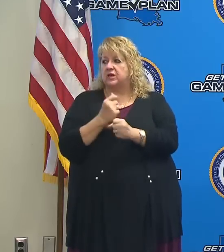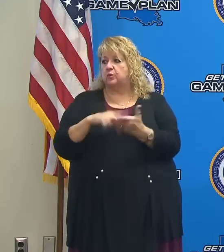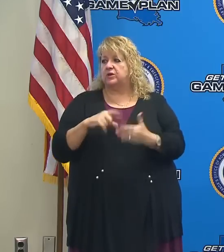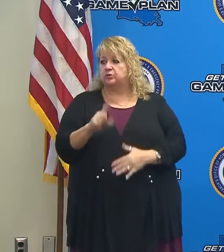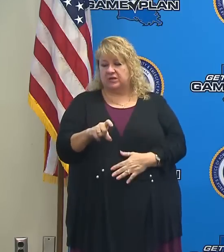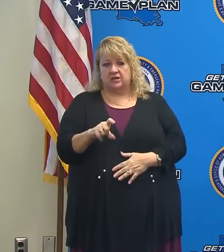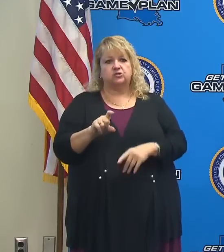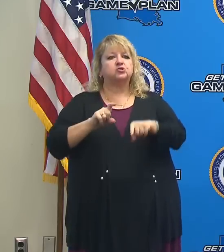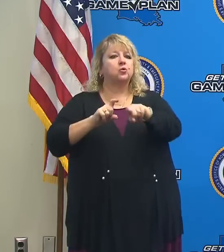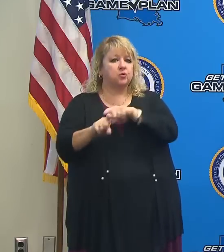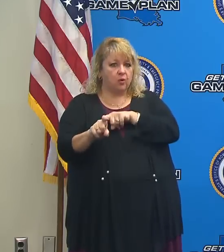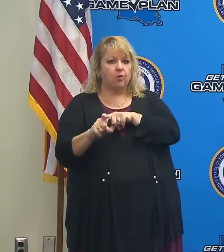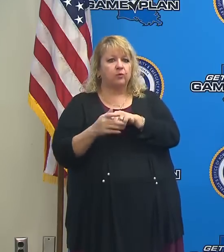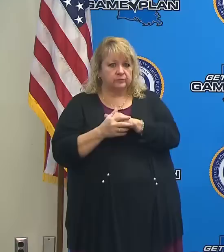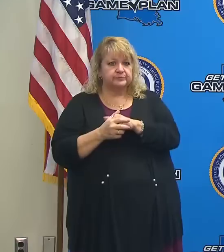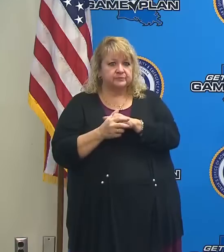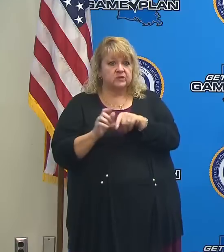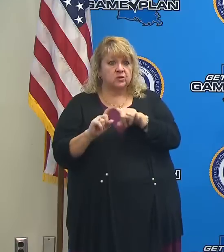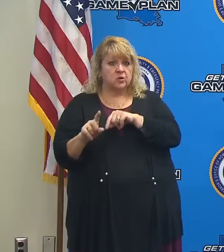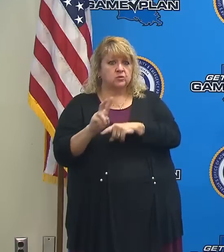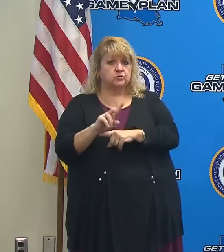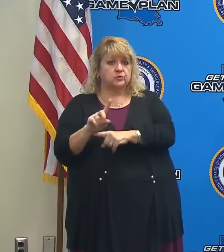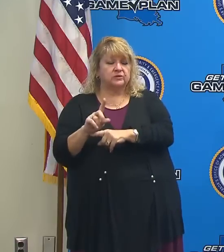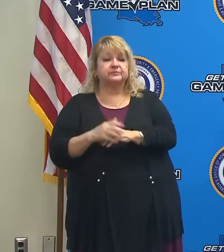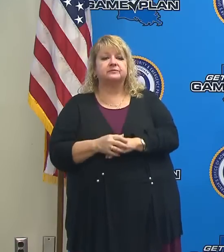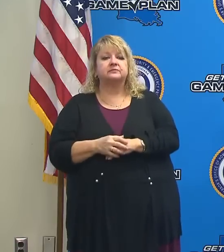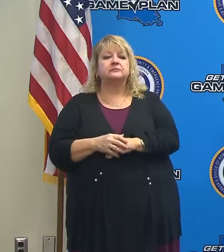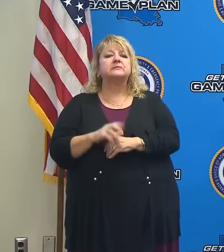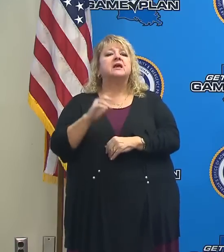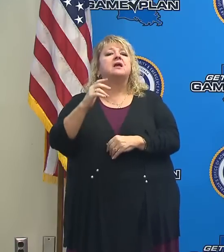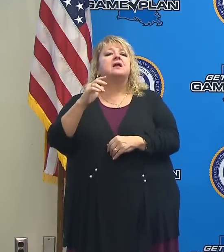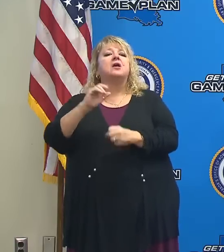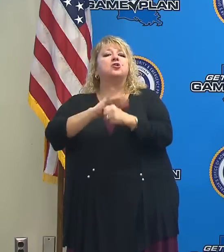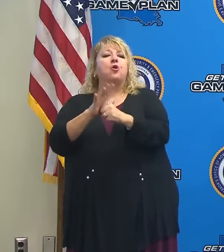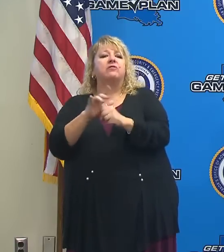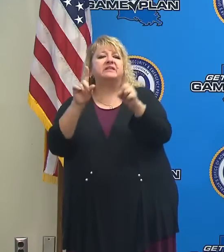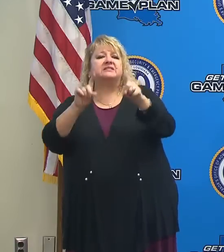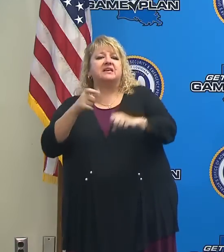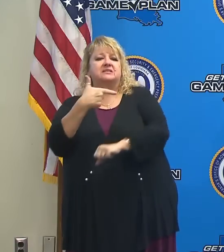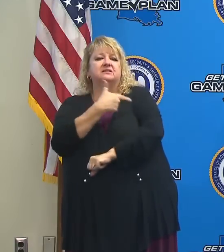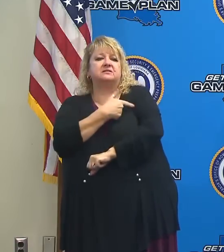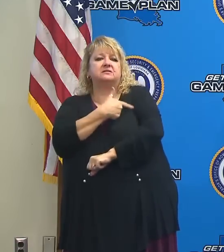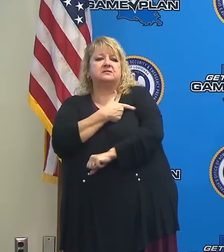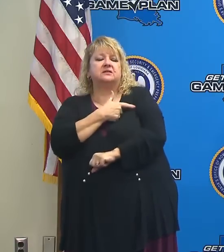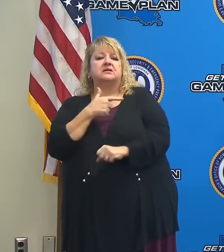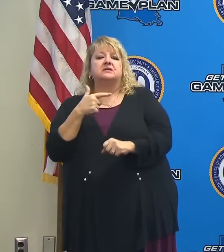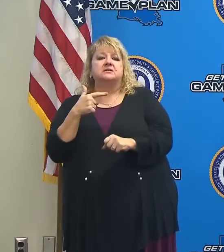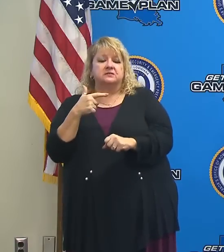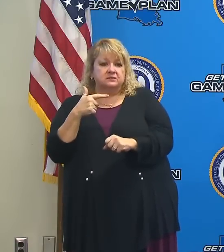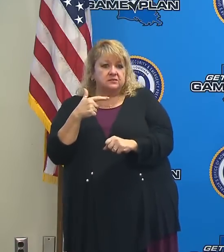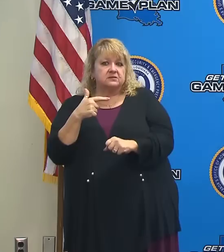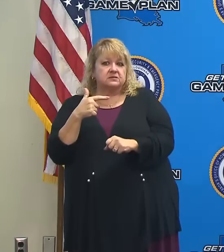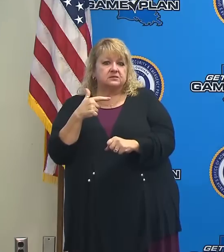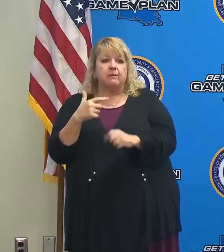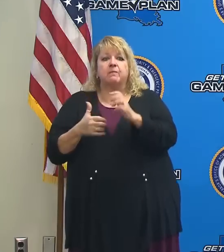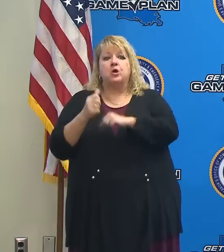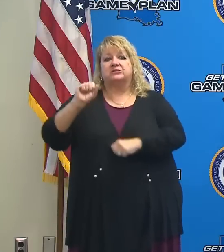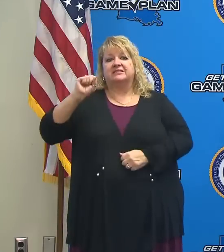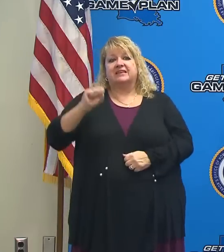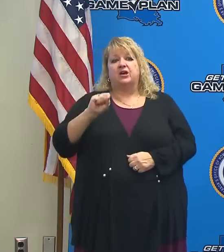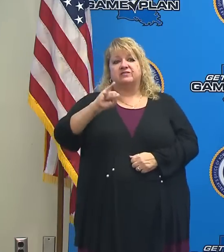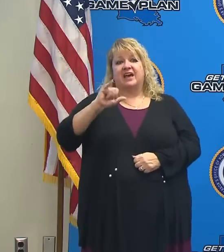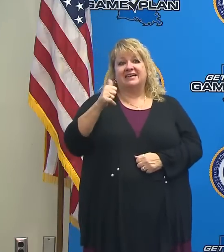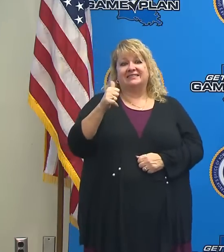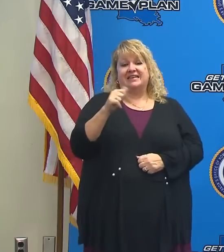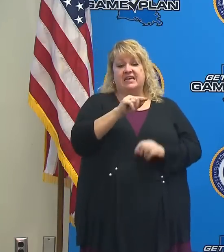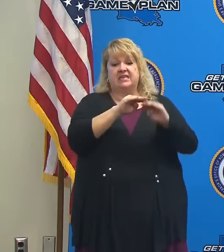The majority of the COVID testing and vaccine sites throughout the state are ramping down right now. Most south of I-10